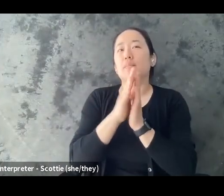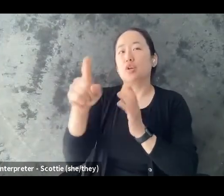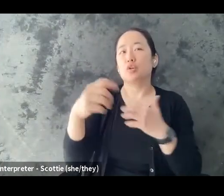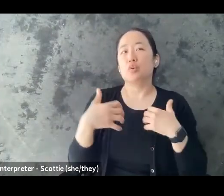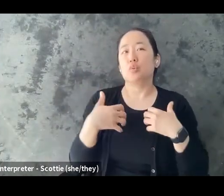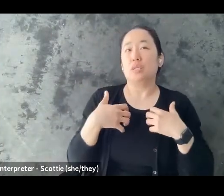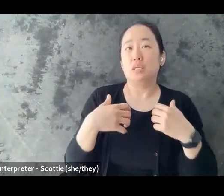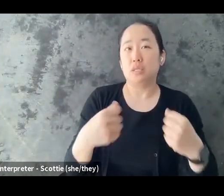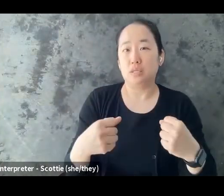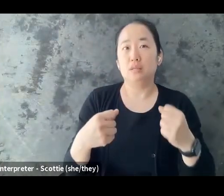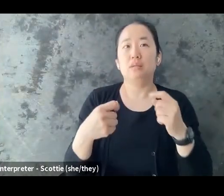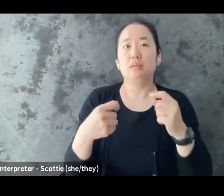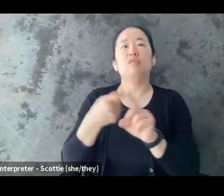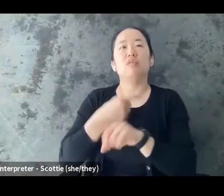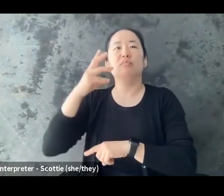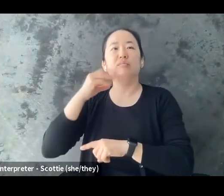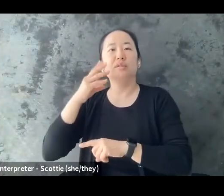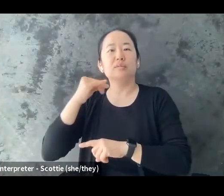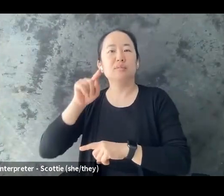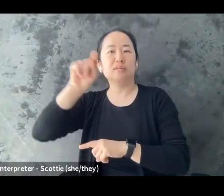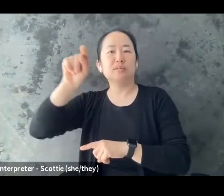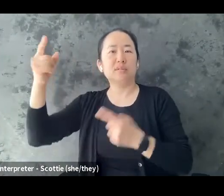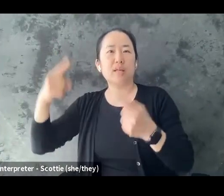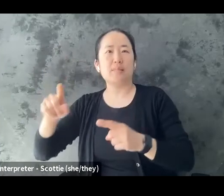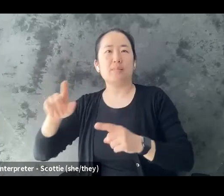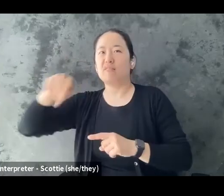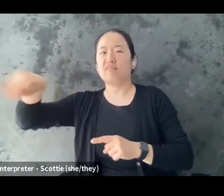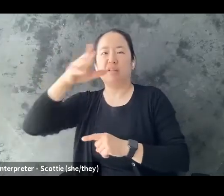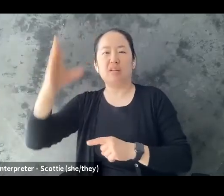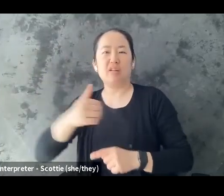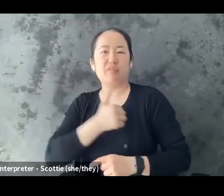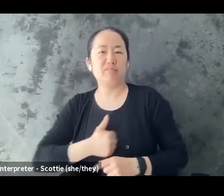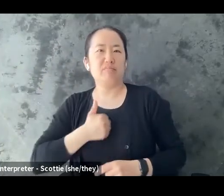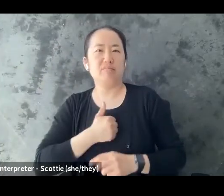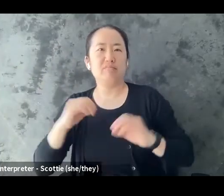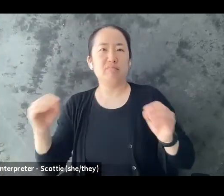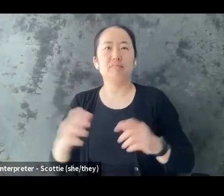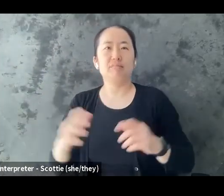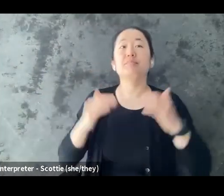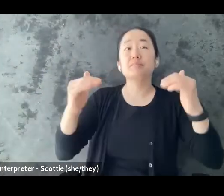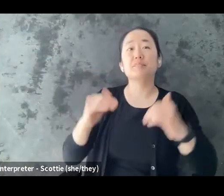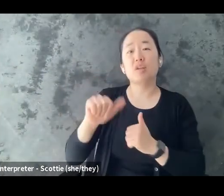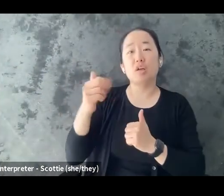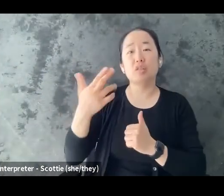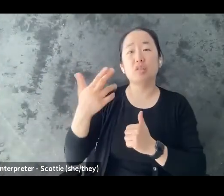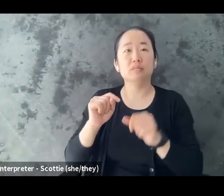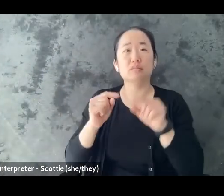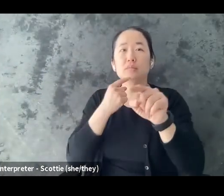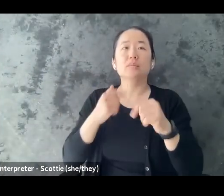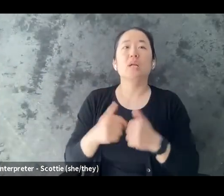apologized for um another person in the chat said i use my own experience so they know that i understand what they're going through